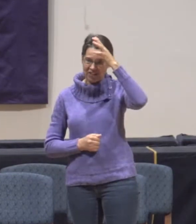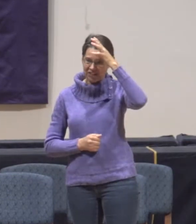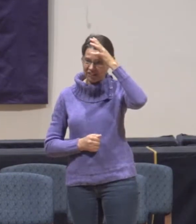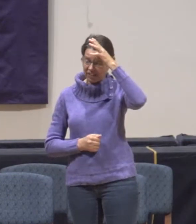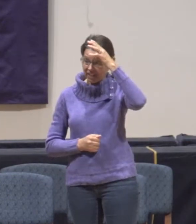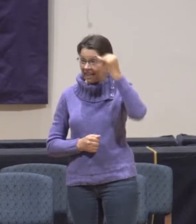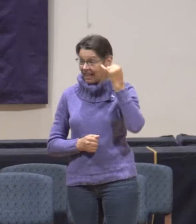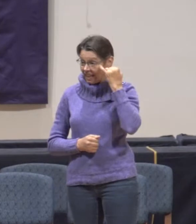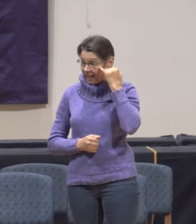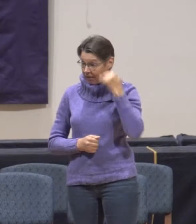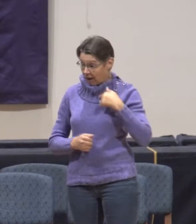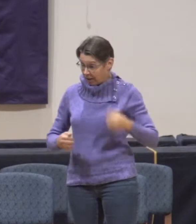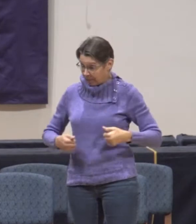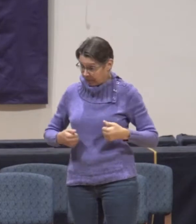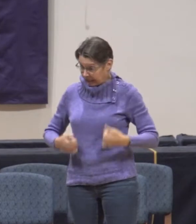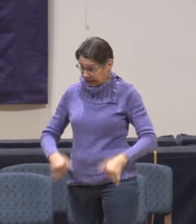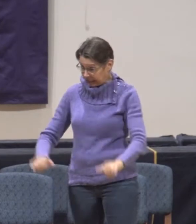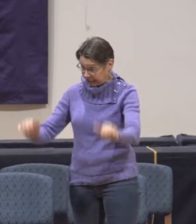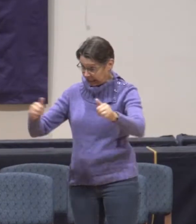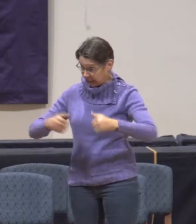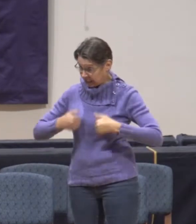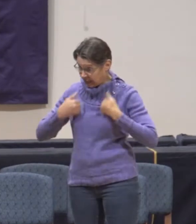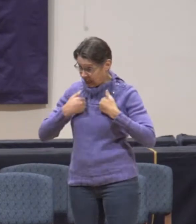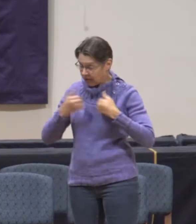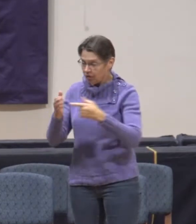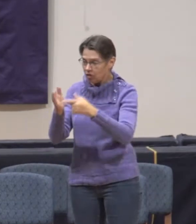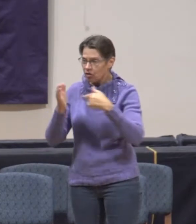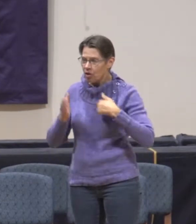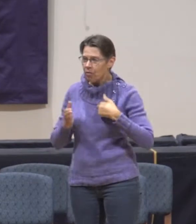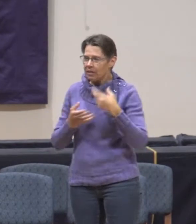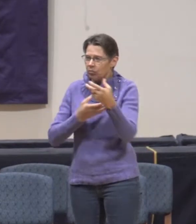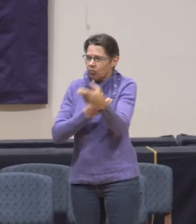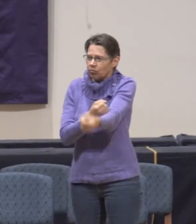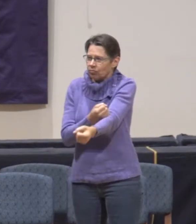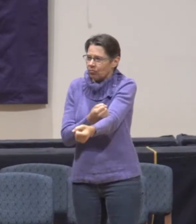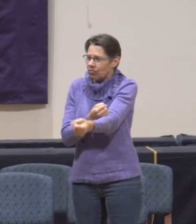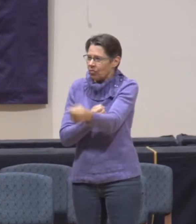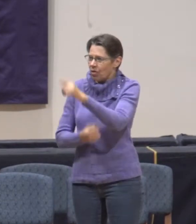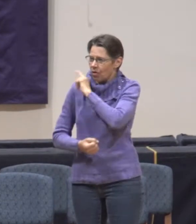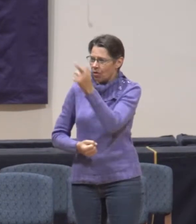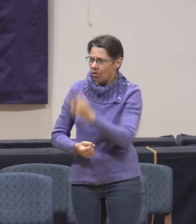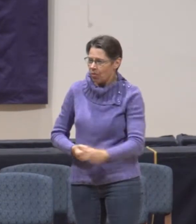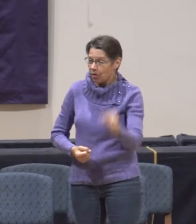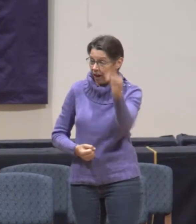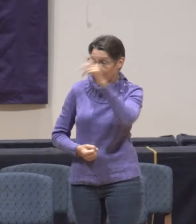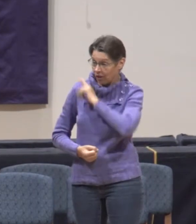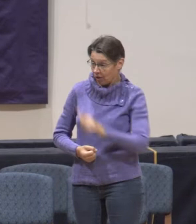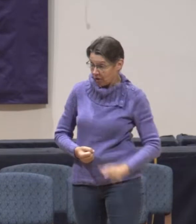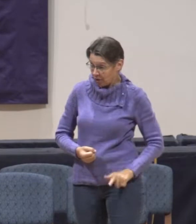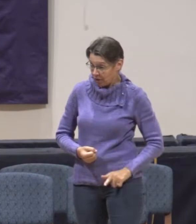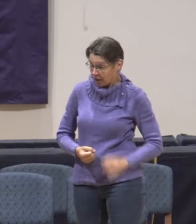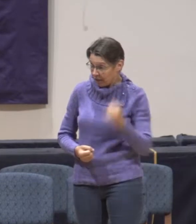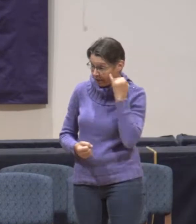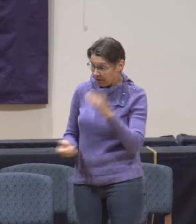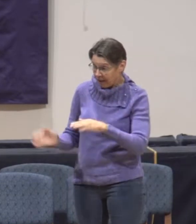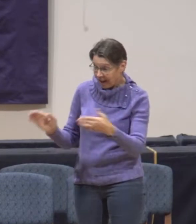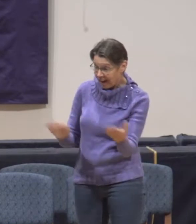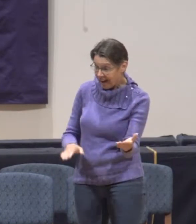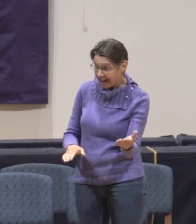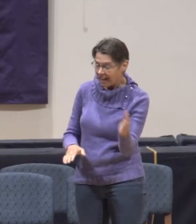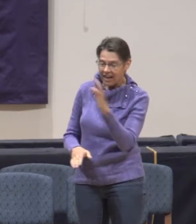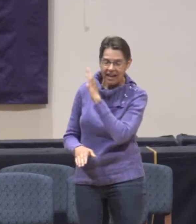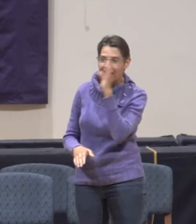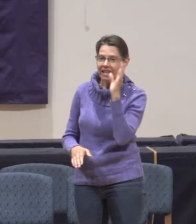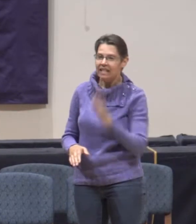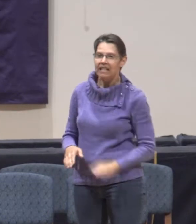If I am still alive, show me the faithful love of the Lord. But if I die, never cut off your faithful love